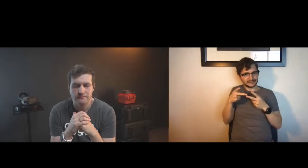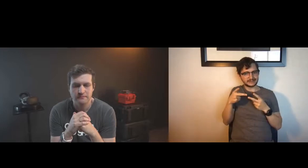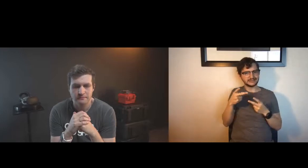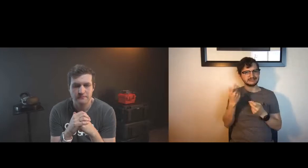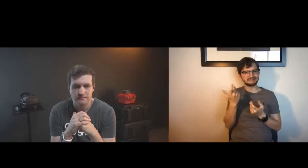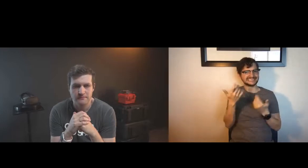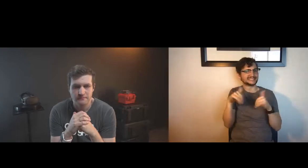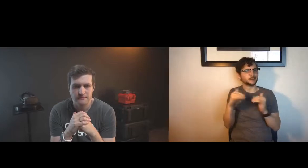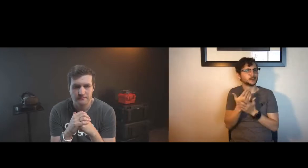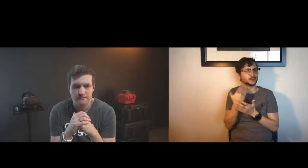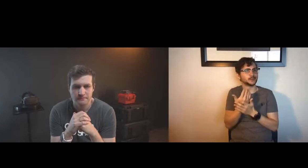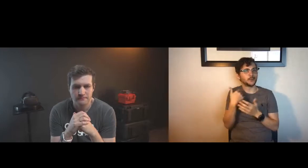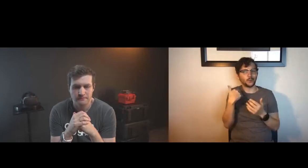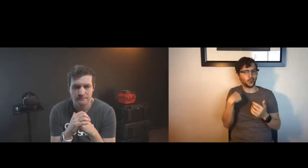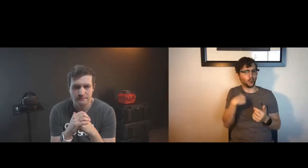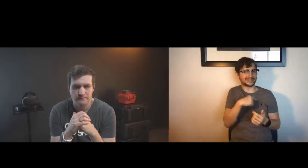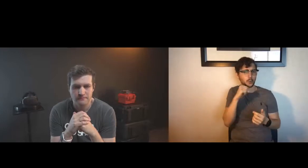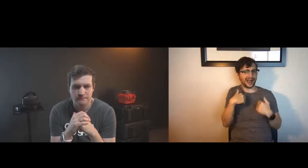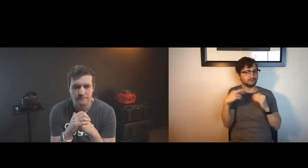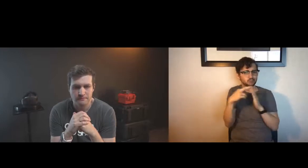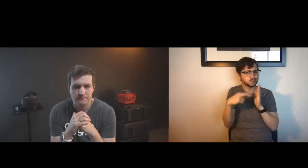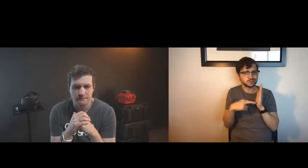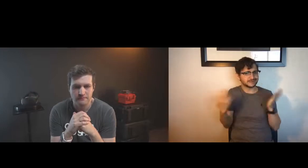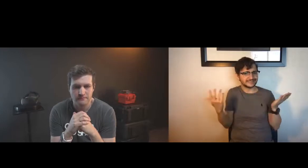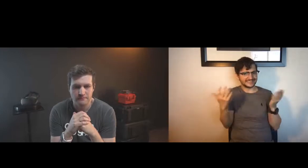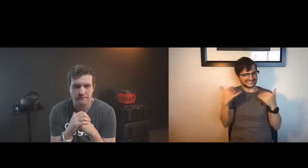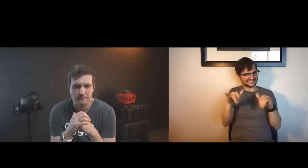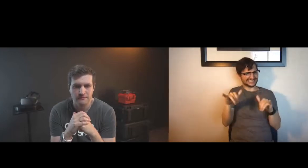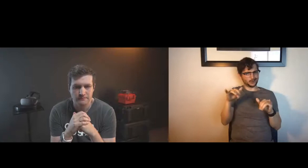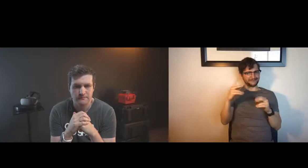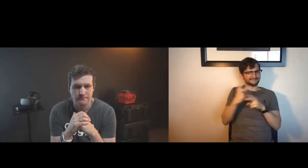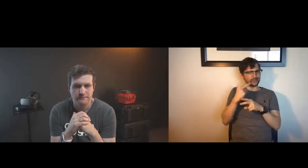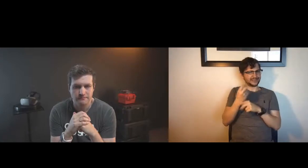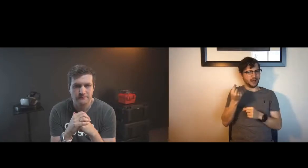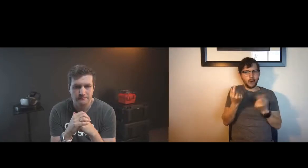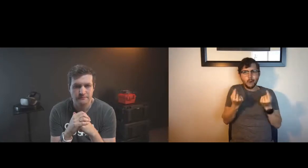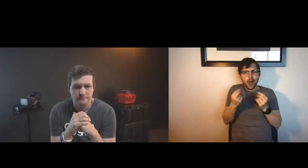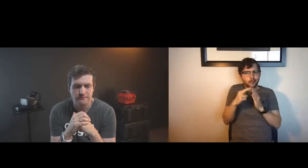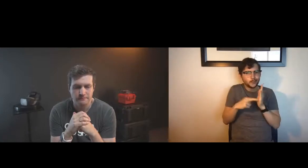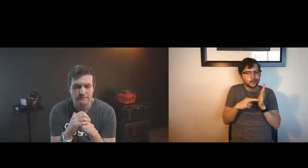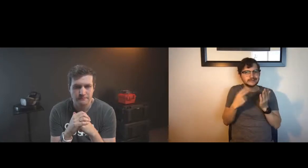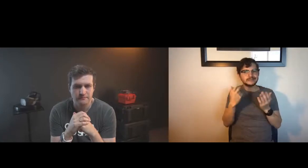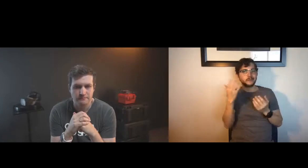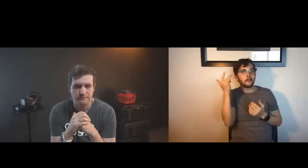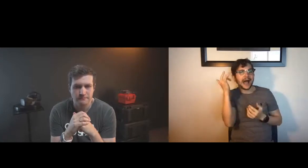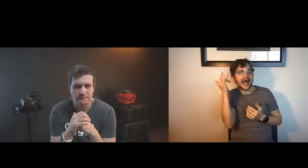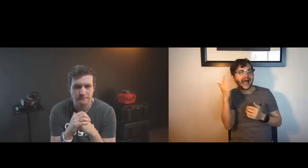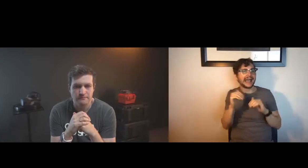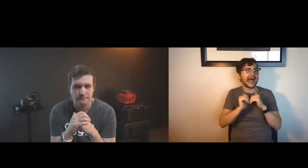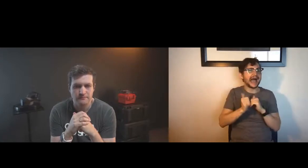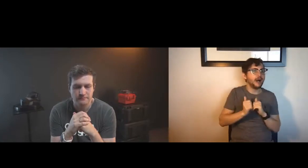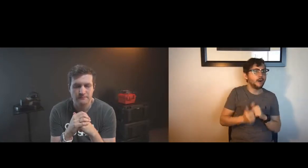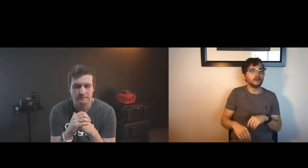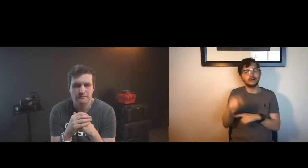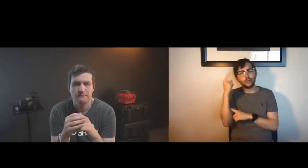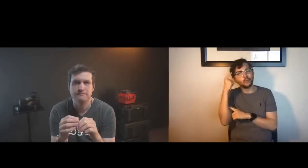it with the interactive component as a social space that concept is still new so there aren't rules yet people